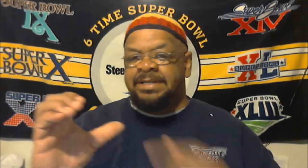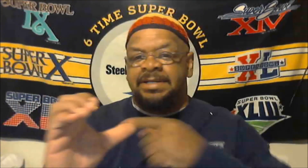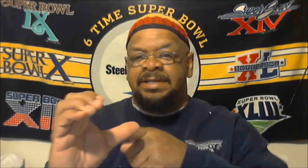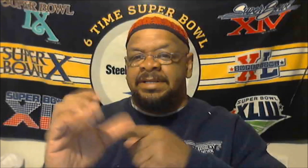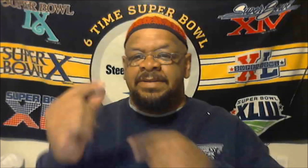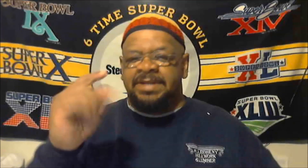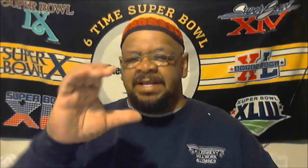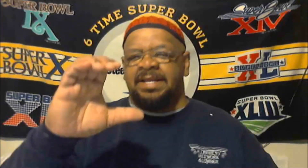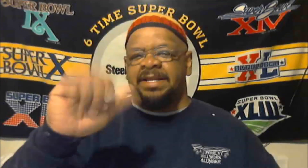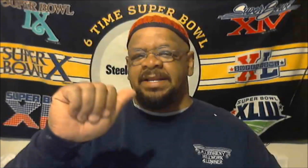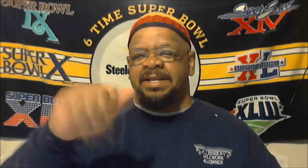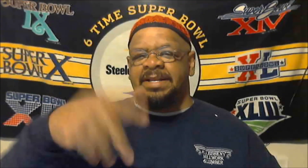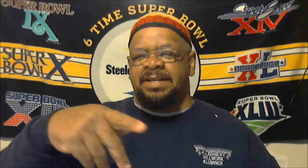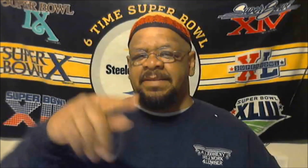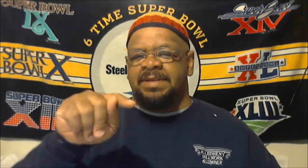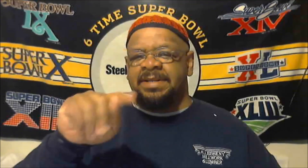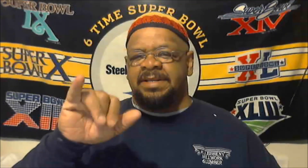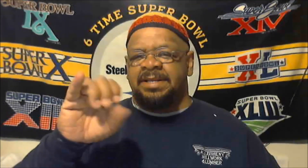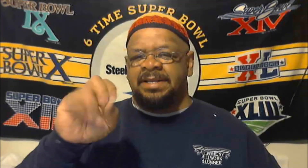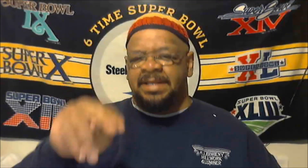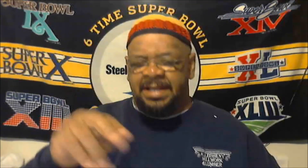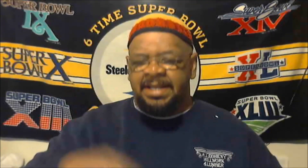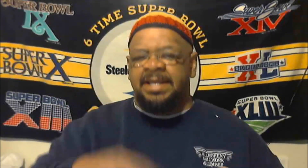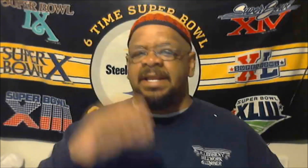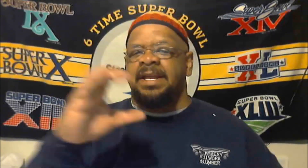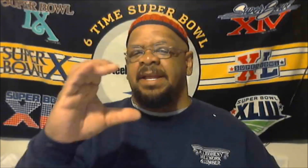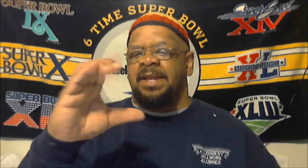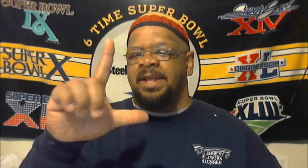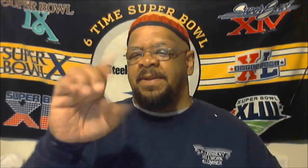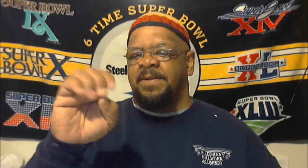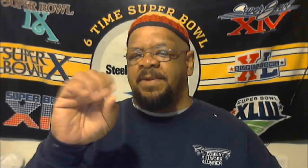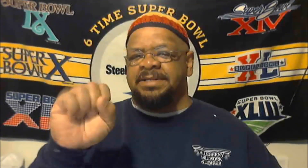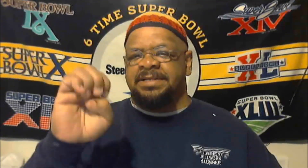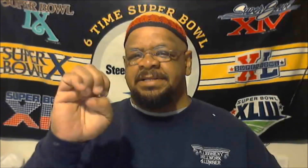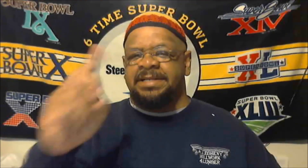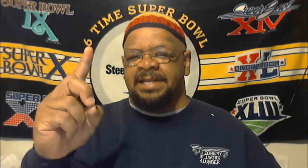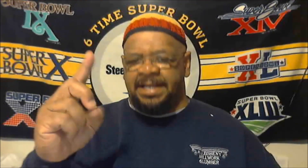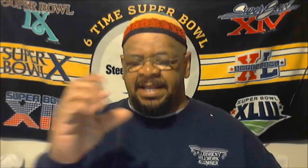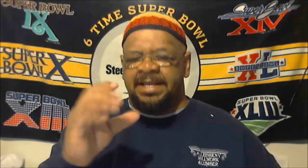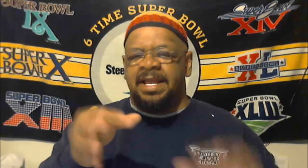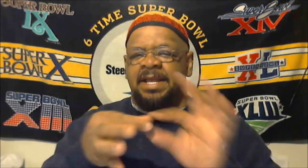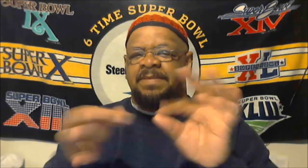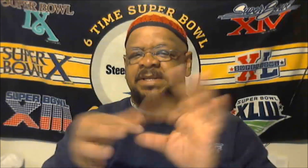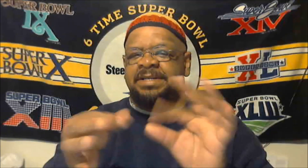on top of the green cheese mixture. Time to get a cute little pack.